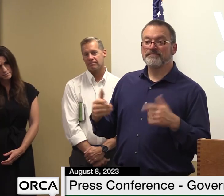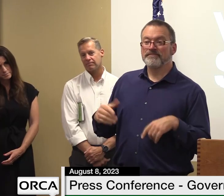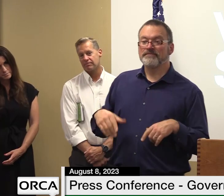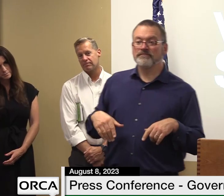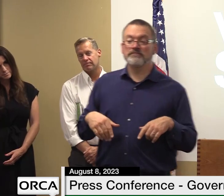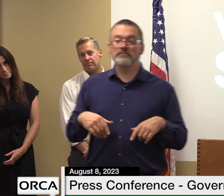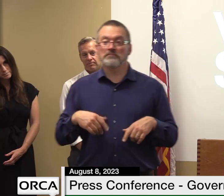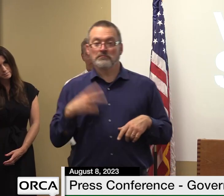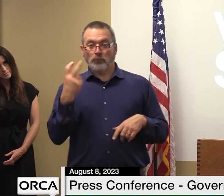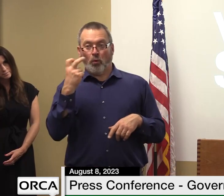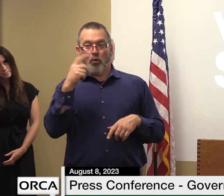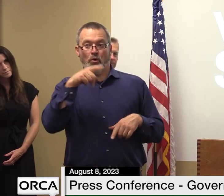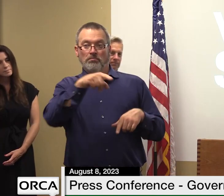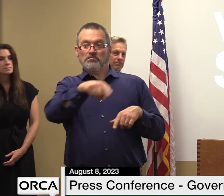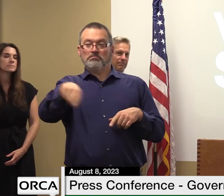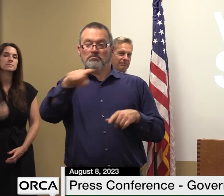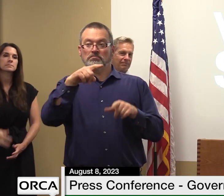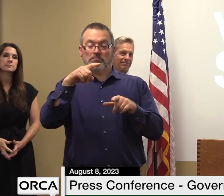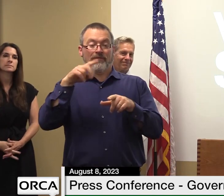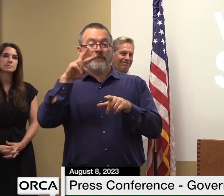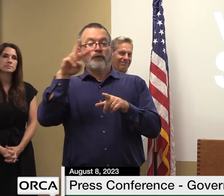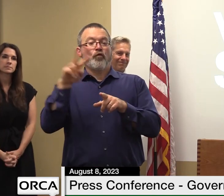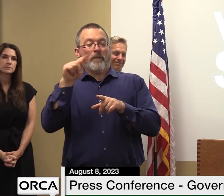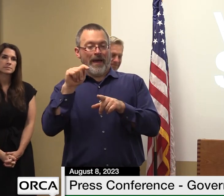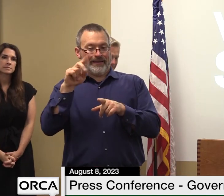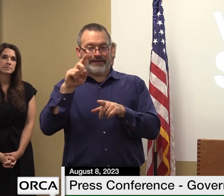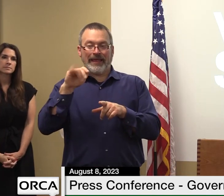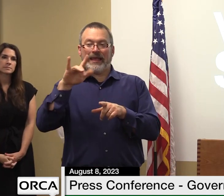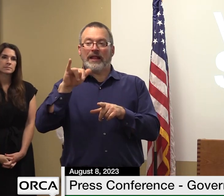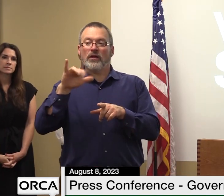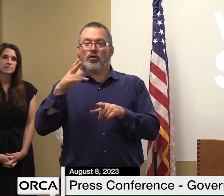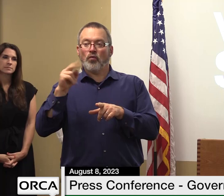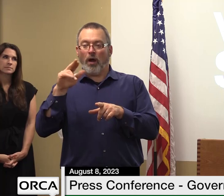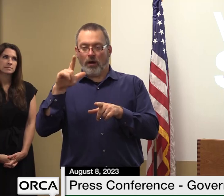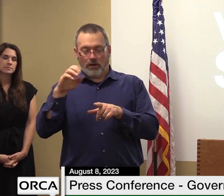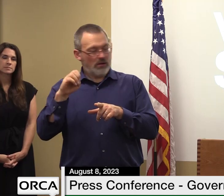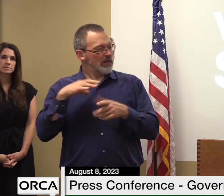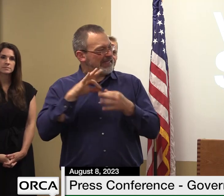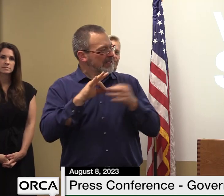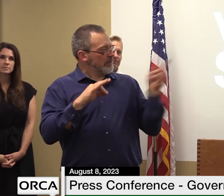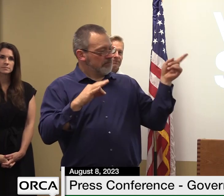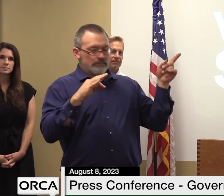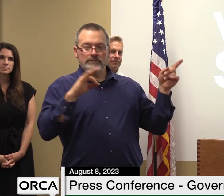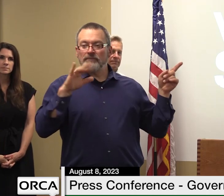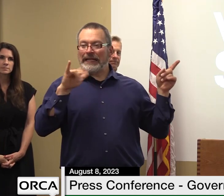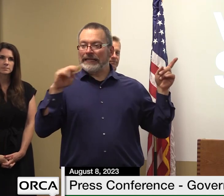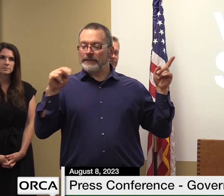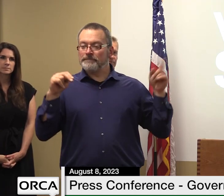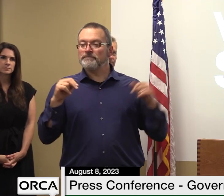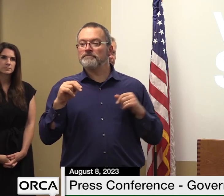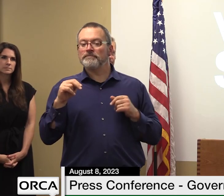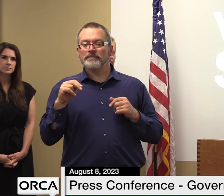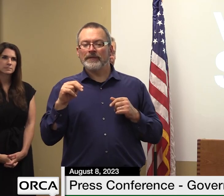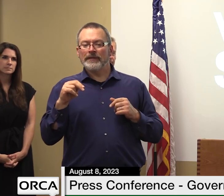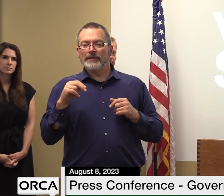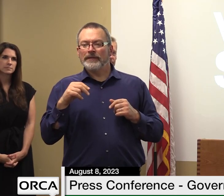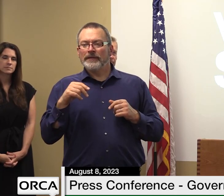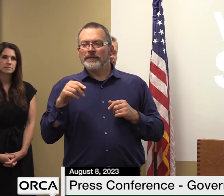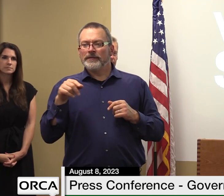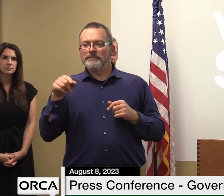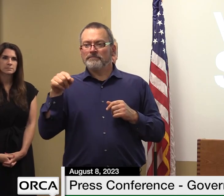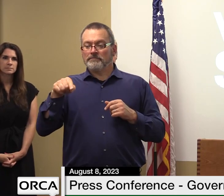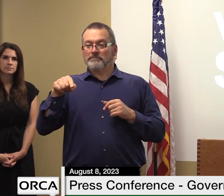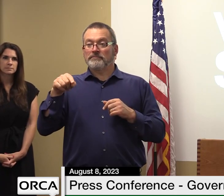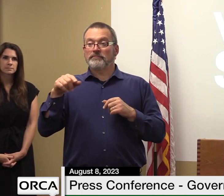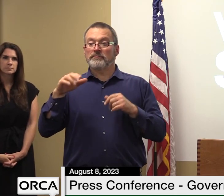um this is a completely non-flung question um has the health department or